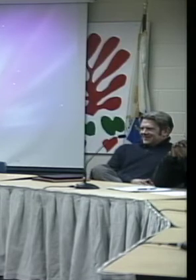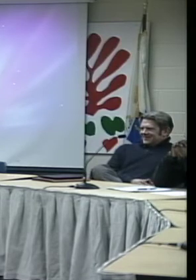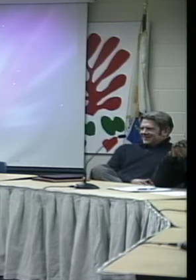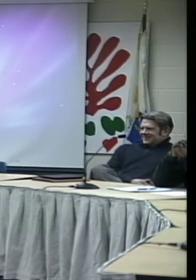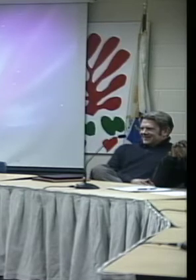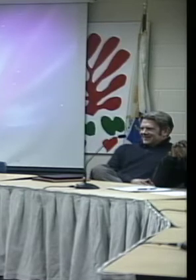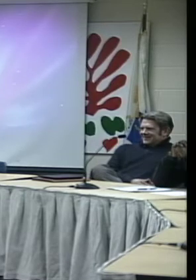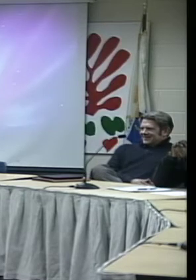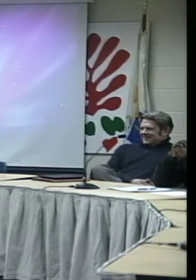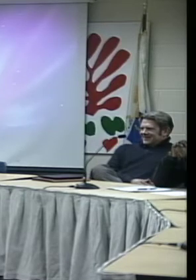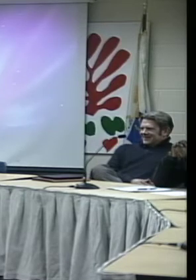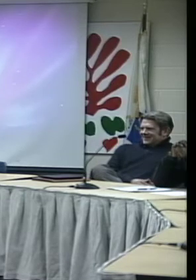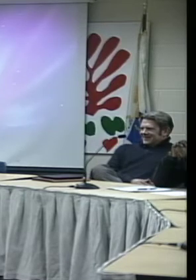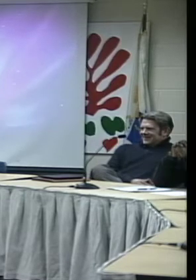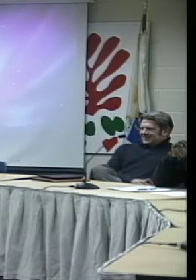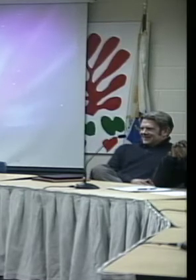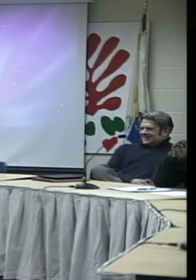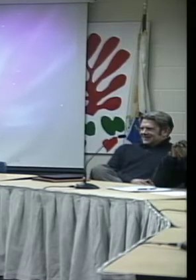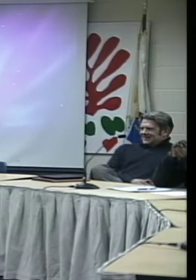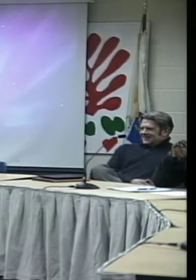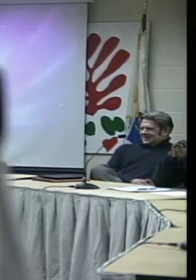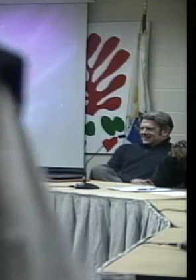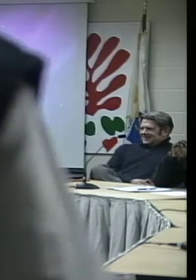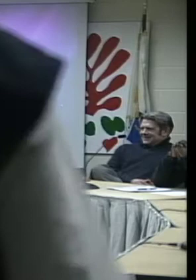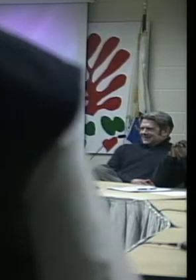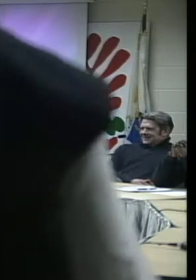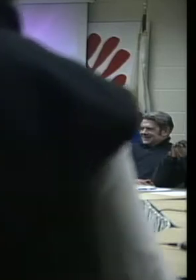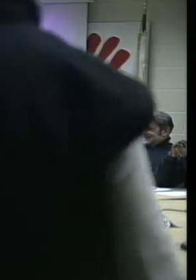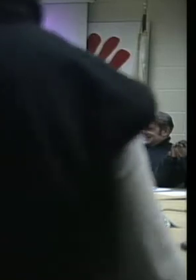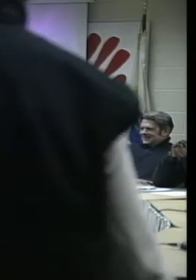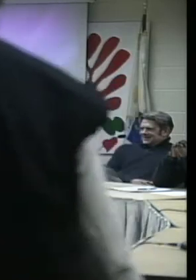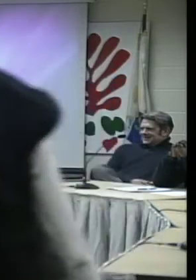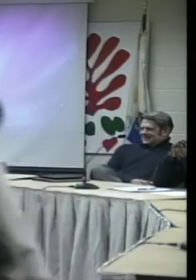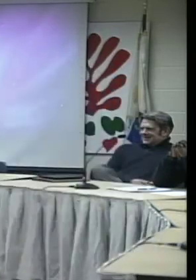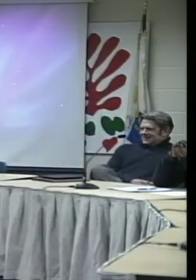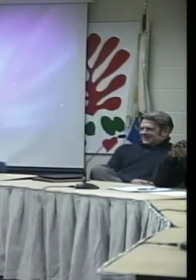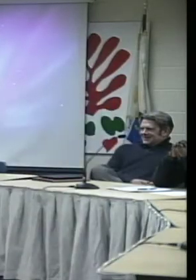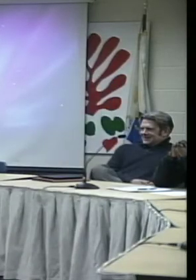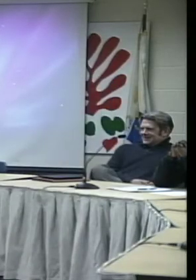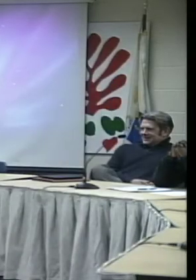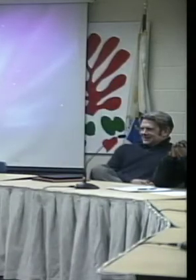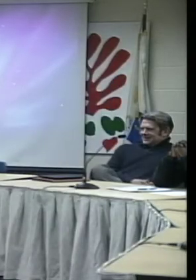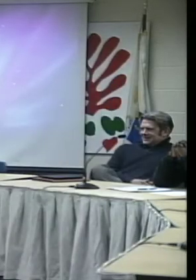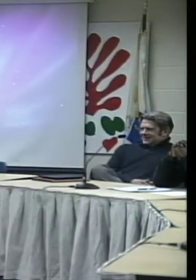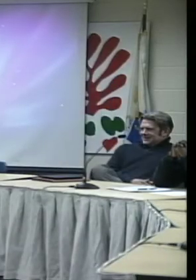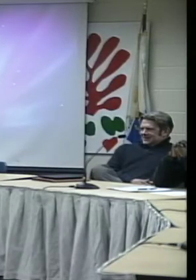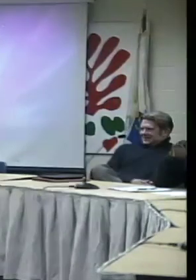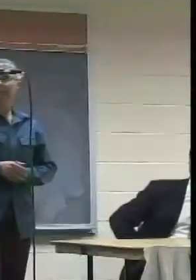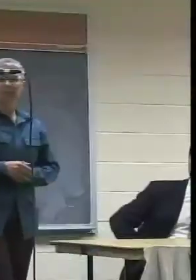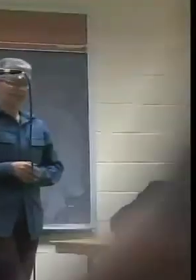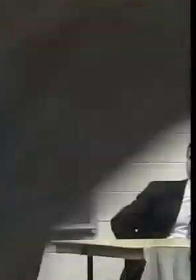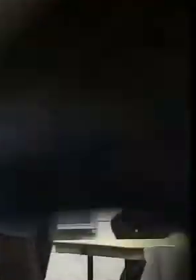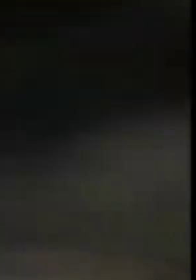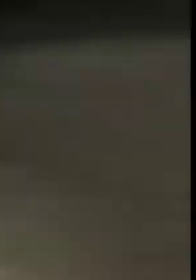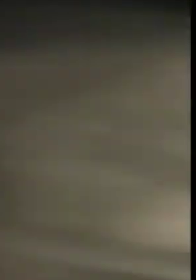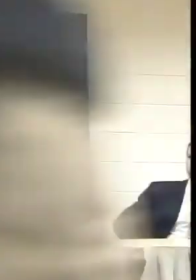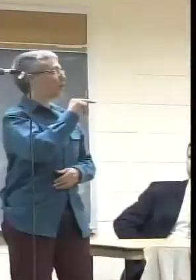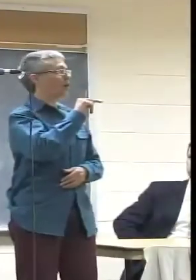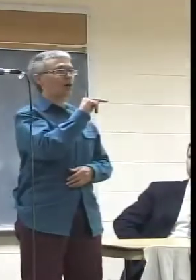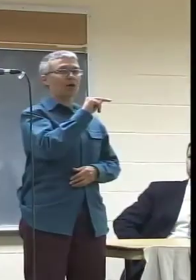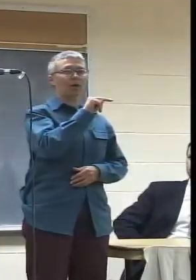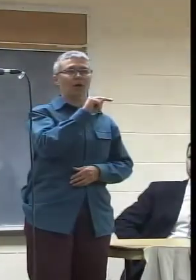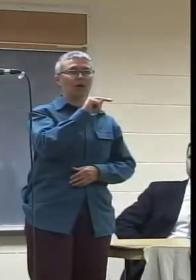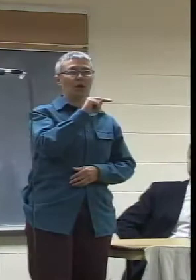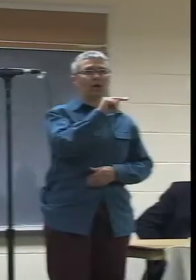I go first real quick now? Do you mind? Can I sign up? Yeah. Yeah. Go ahead. Are you Josh? I'm Noah. My name is Noah